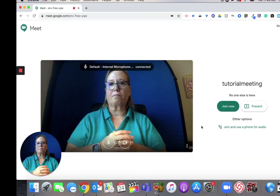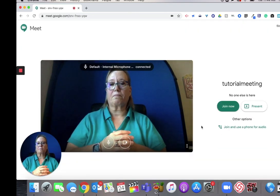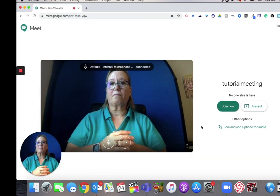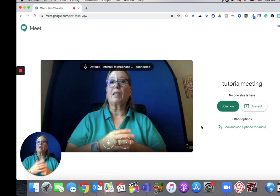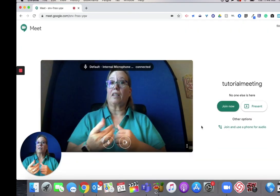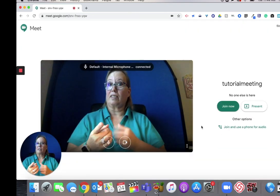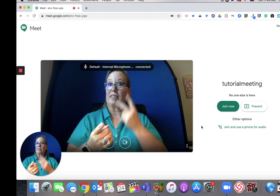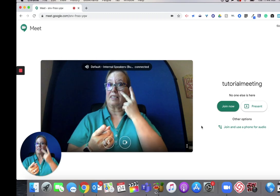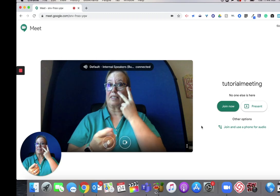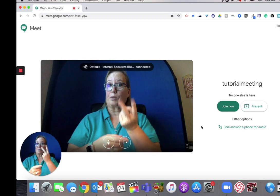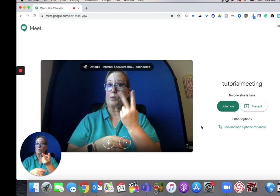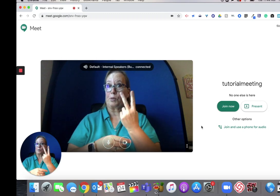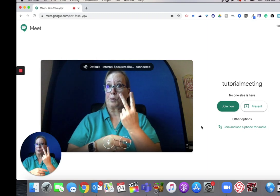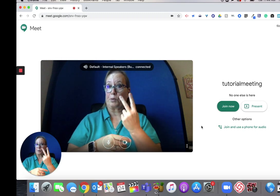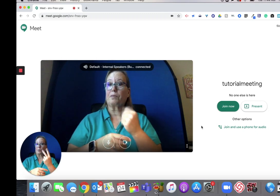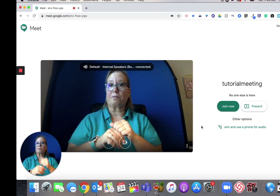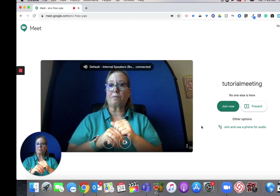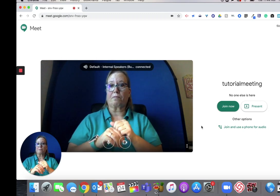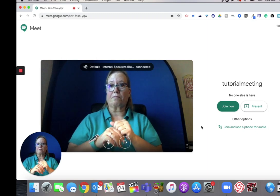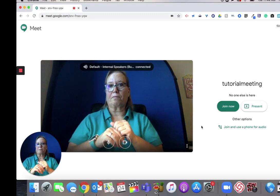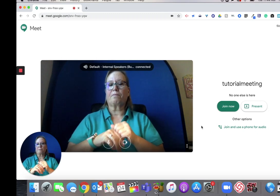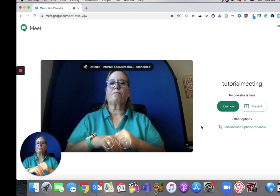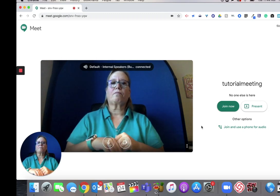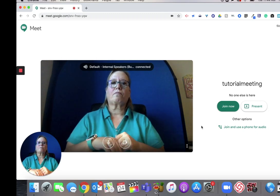And so this is what you see. So now you're seeing two of me.